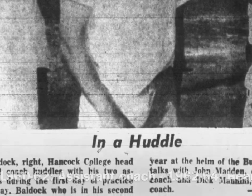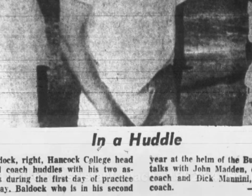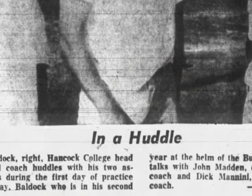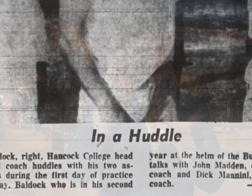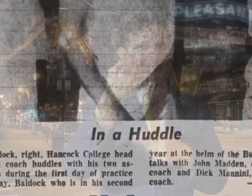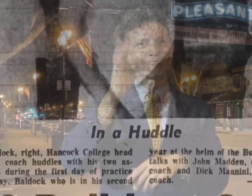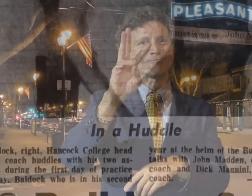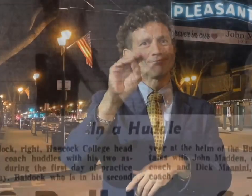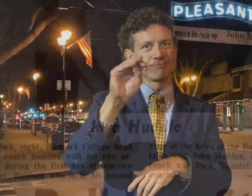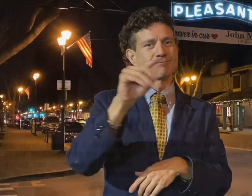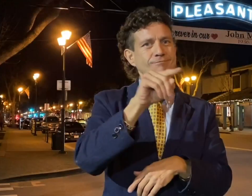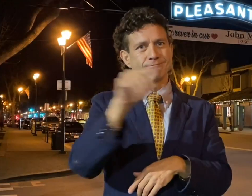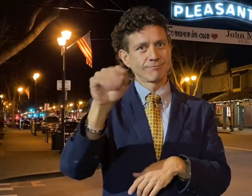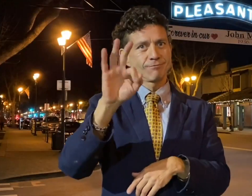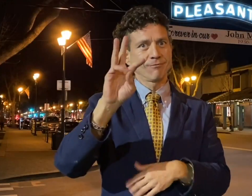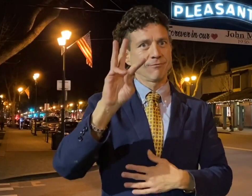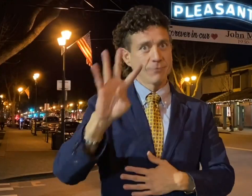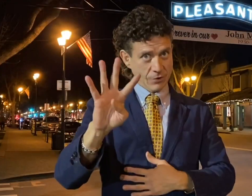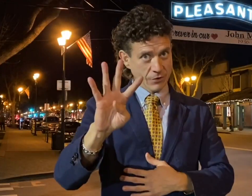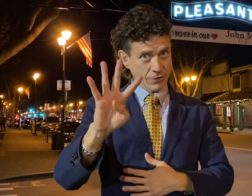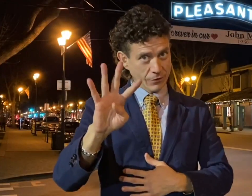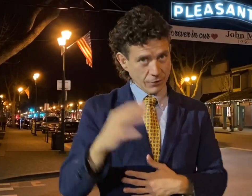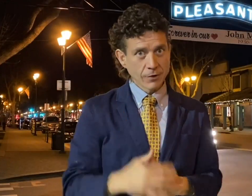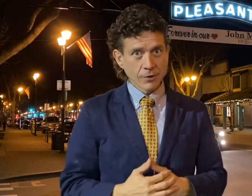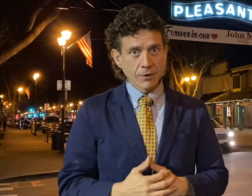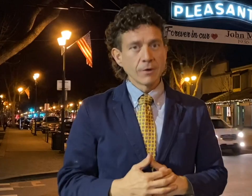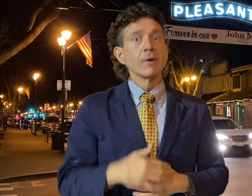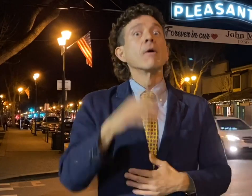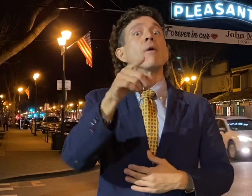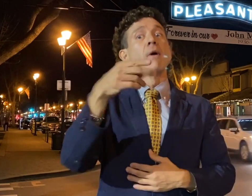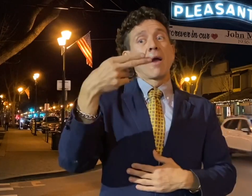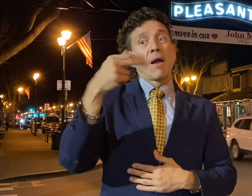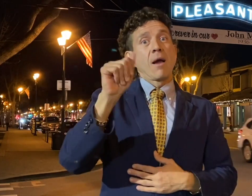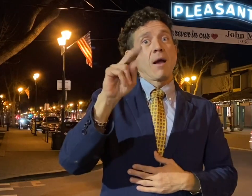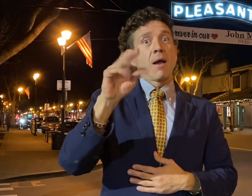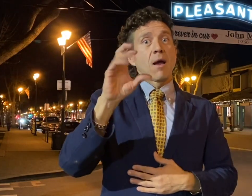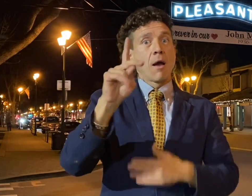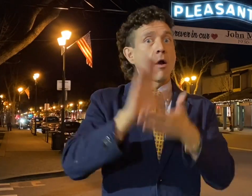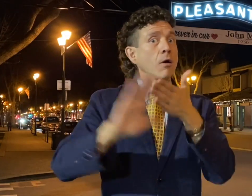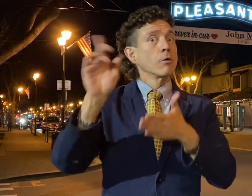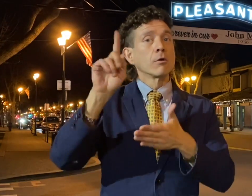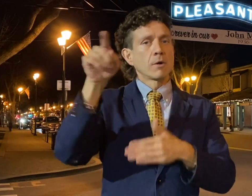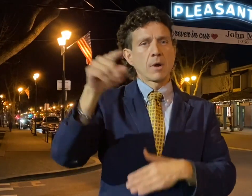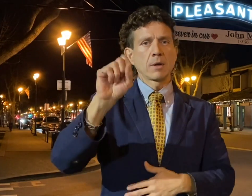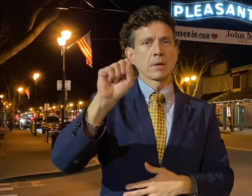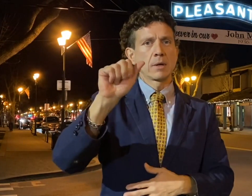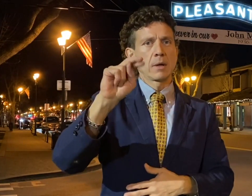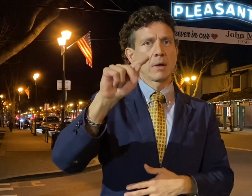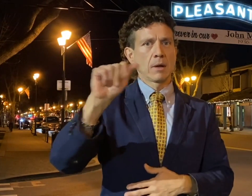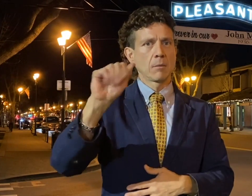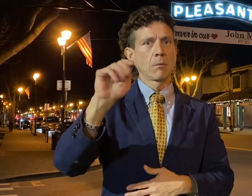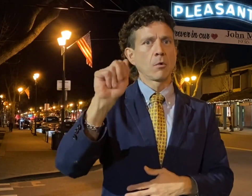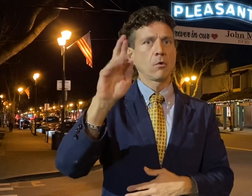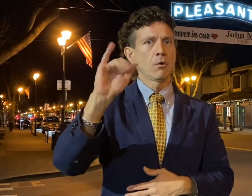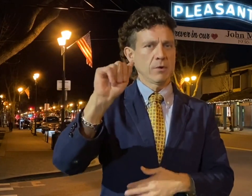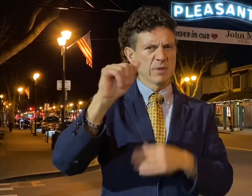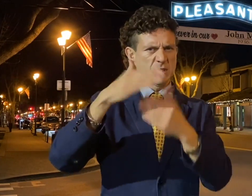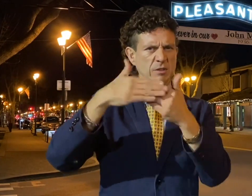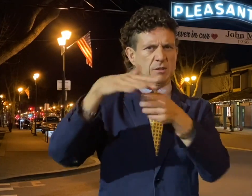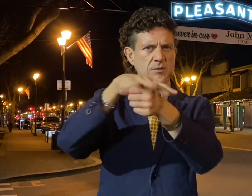He worked there from 1960 through 1964. Hancock College is located in Santa Maria, which